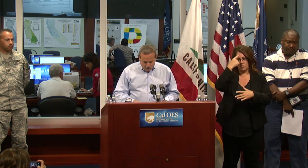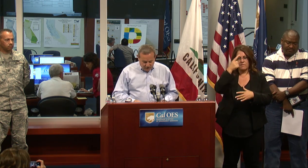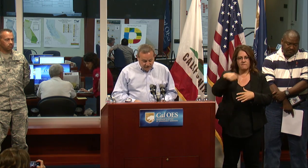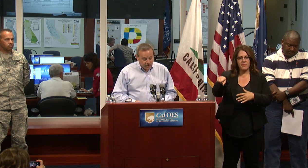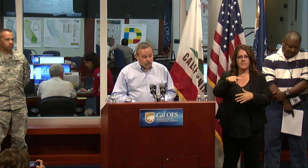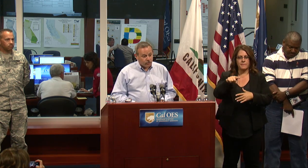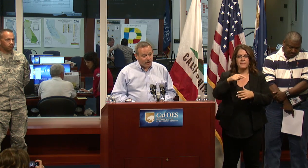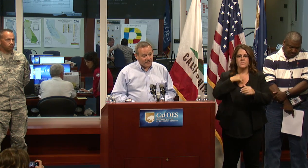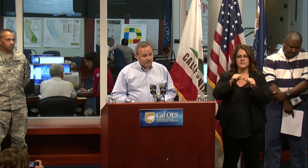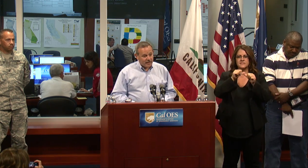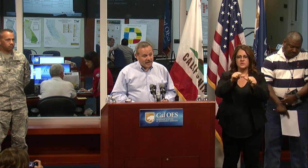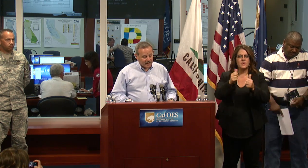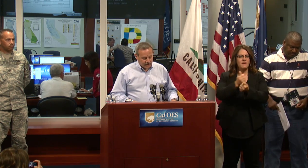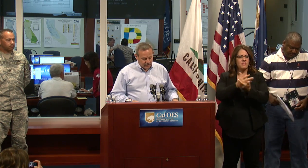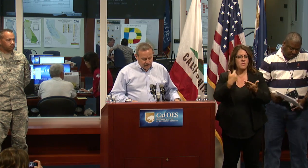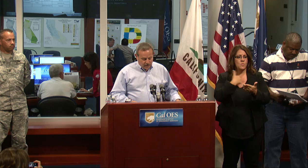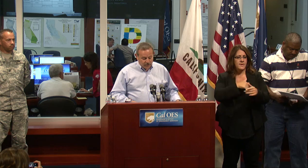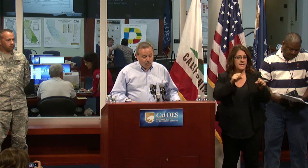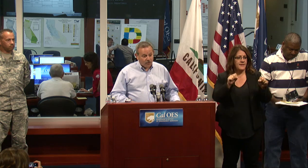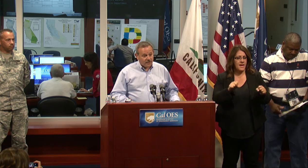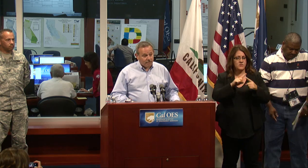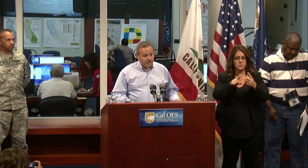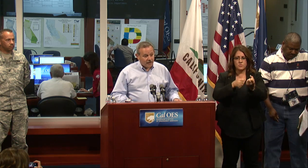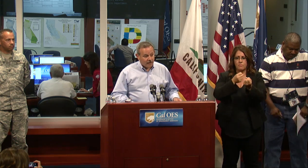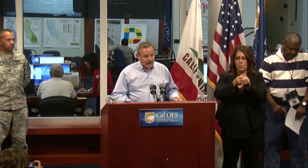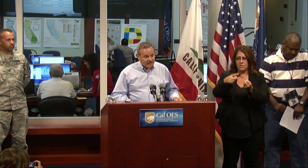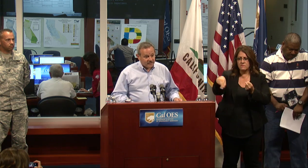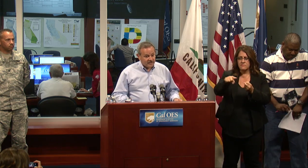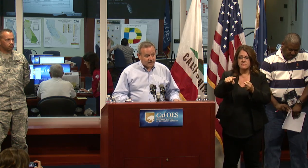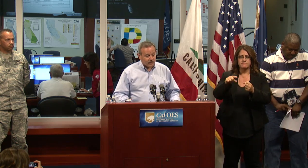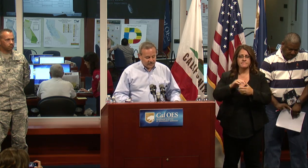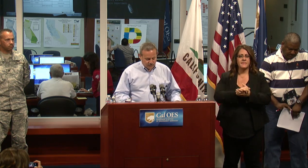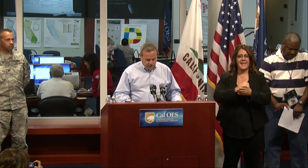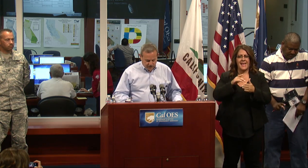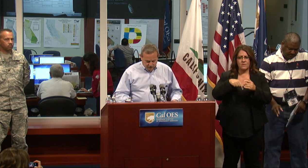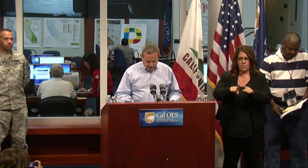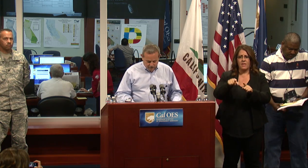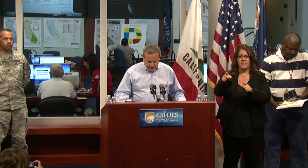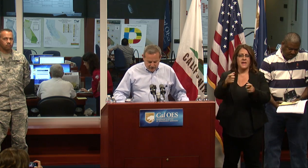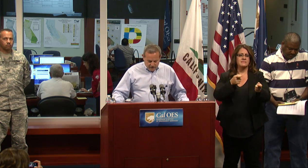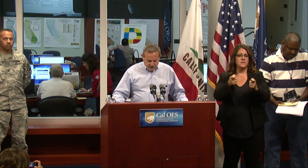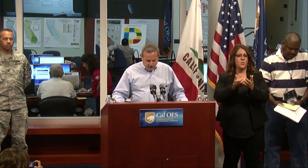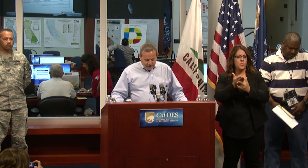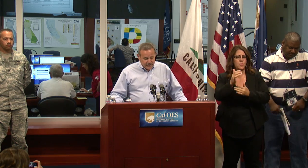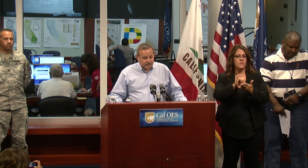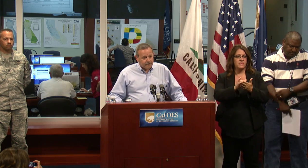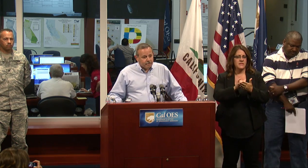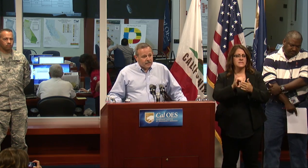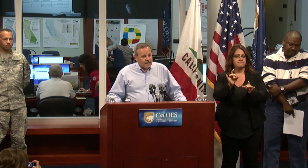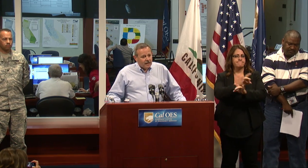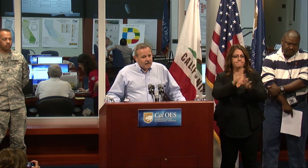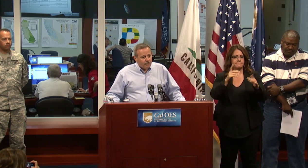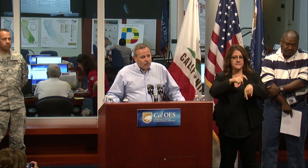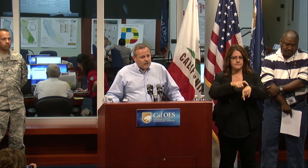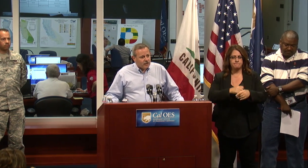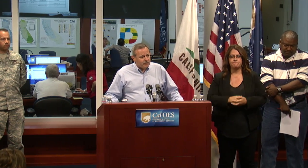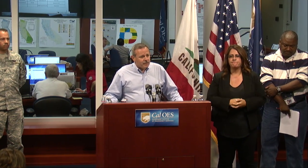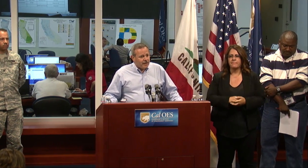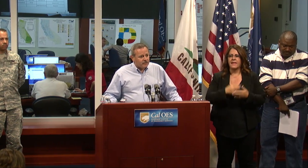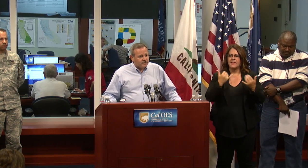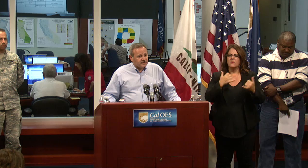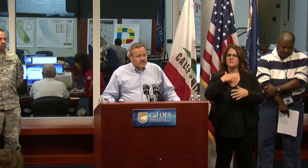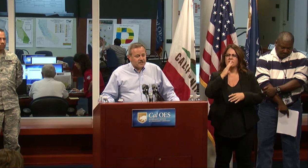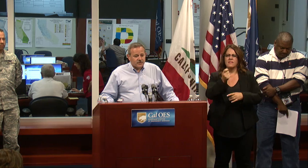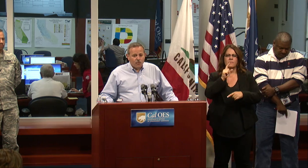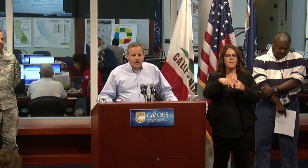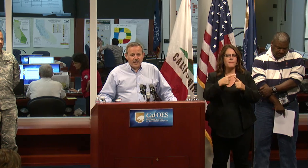and we'll continue to do everything we can to support them as they deal with this particular situation. I want to talk a little